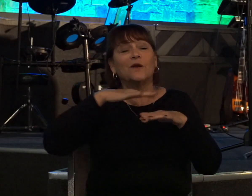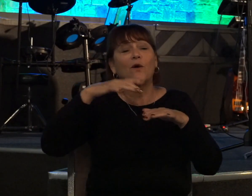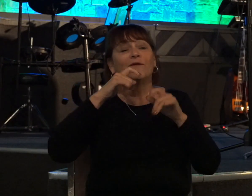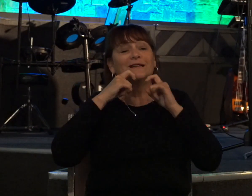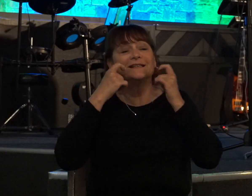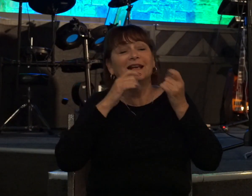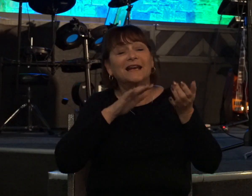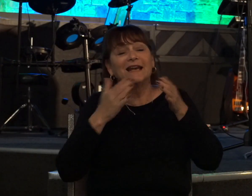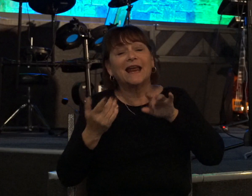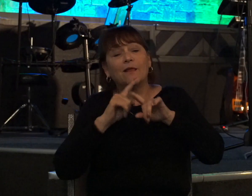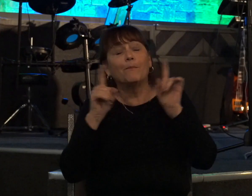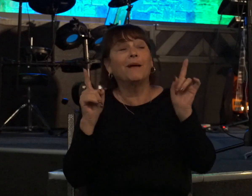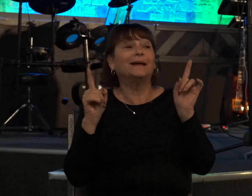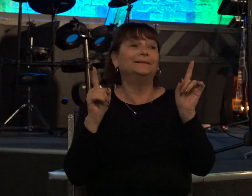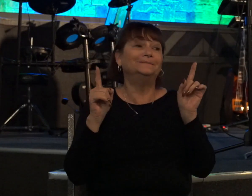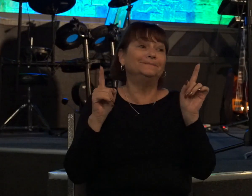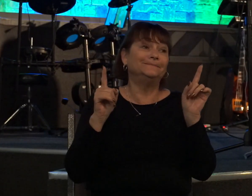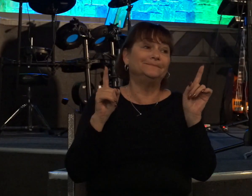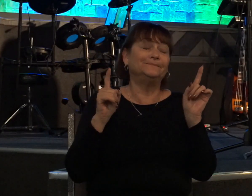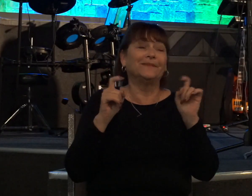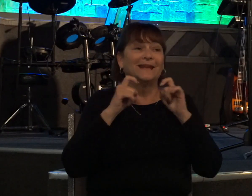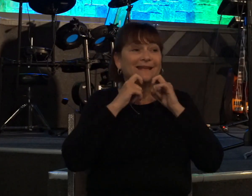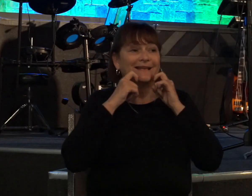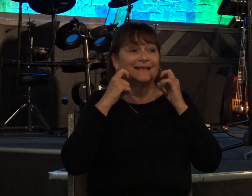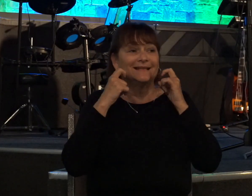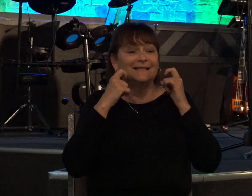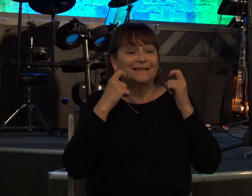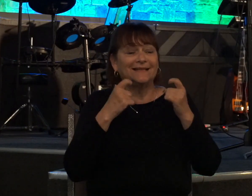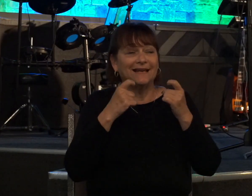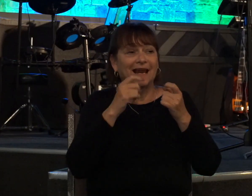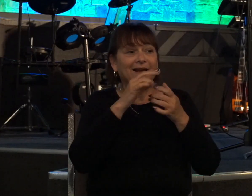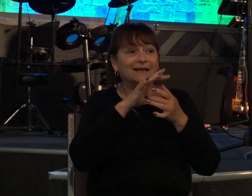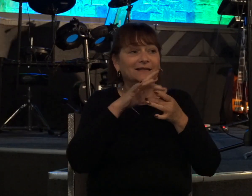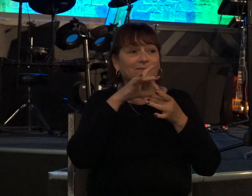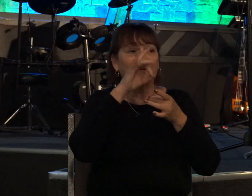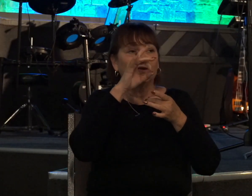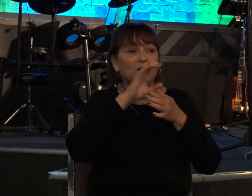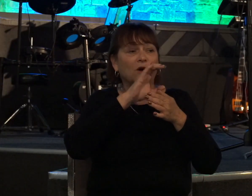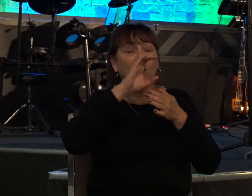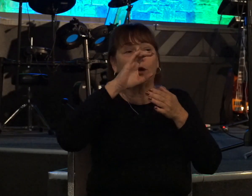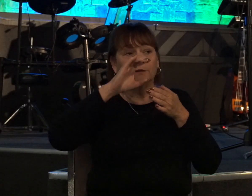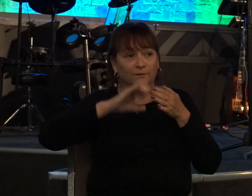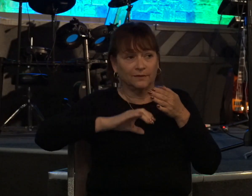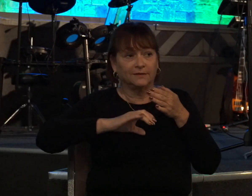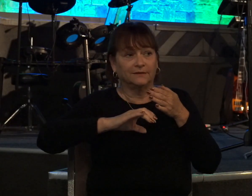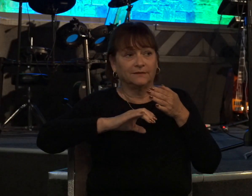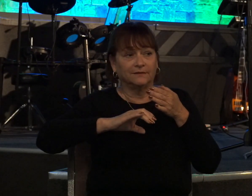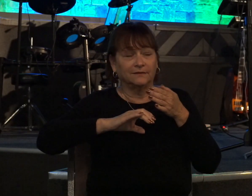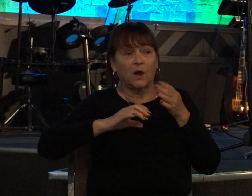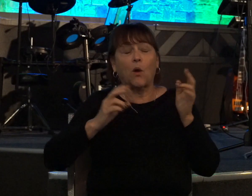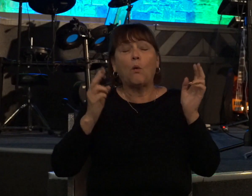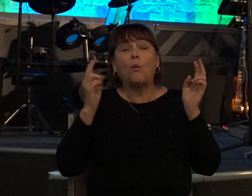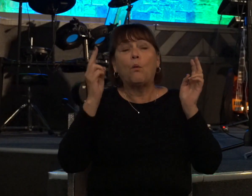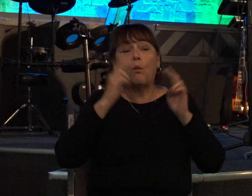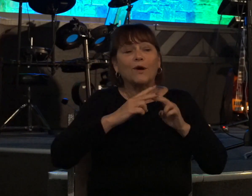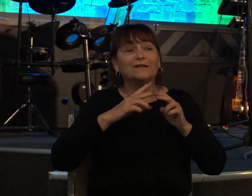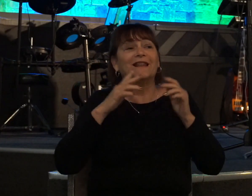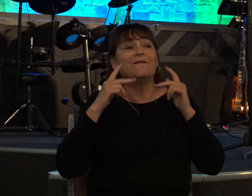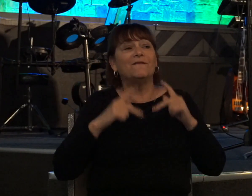but sin had a spiritual consequence far worse than physical consequences and it was